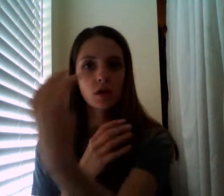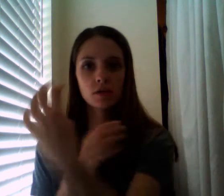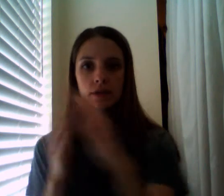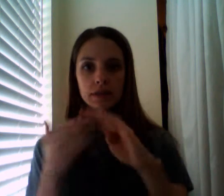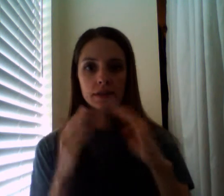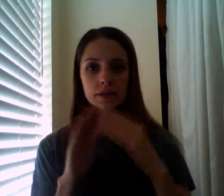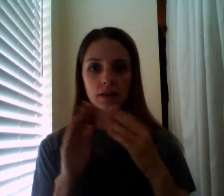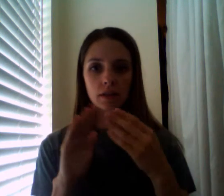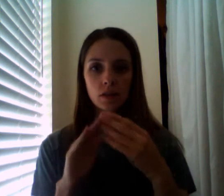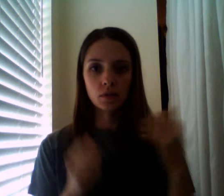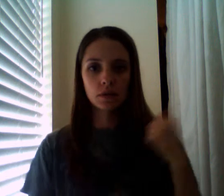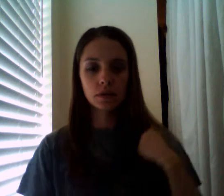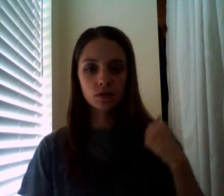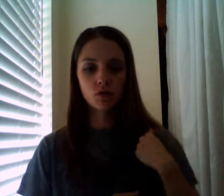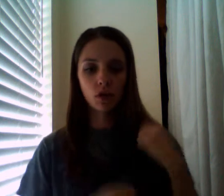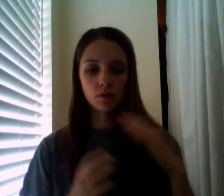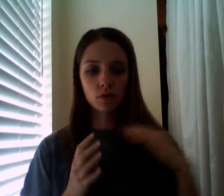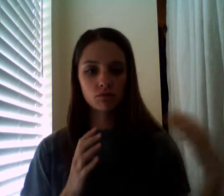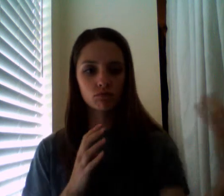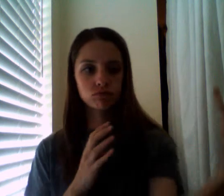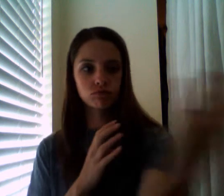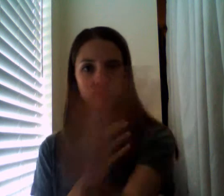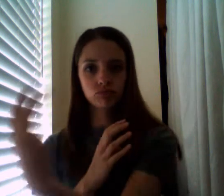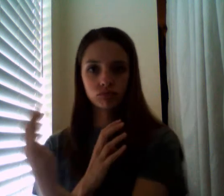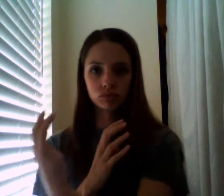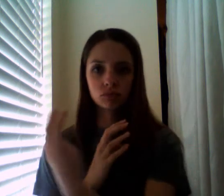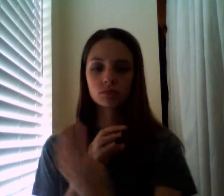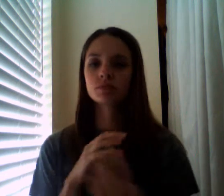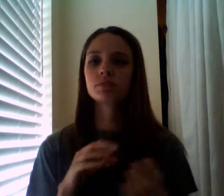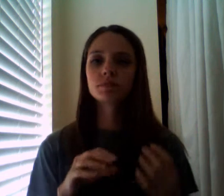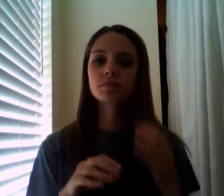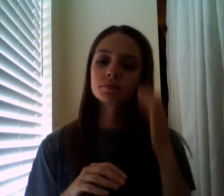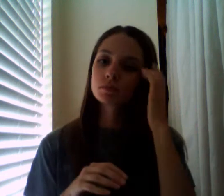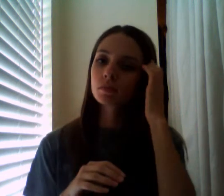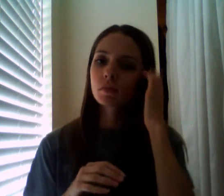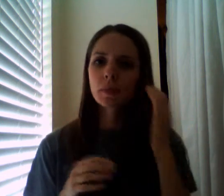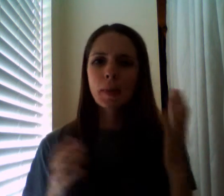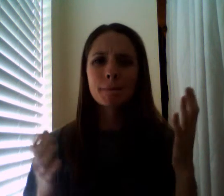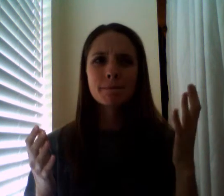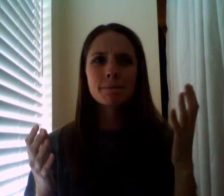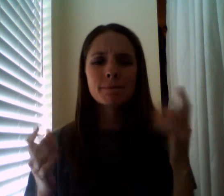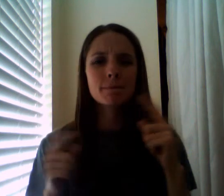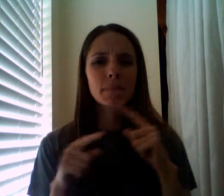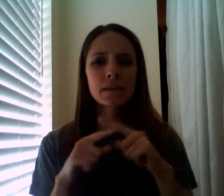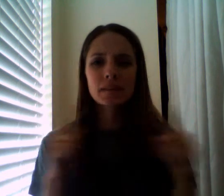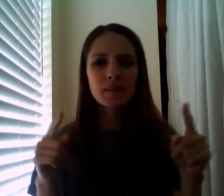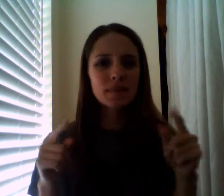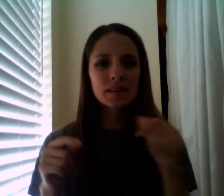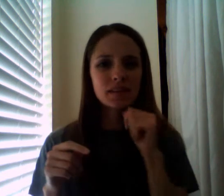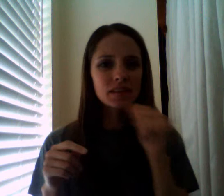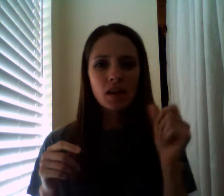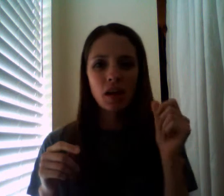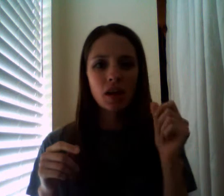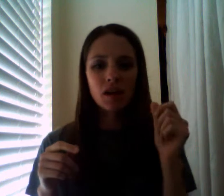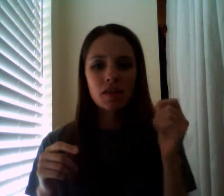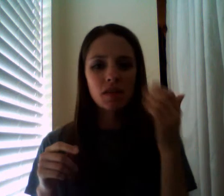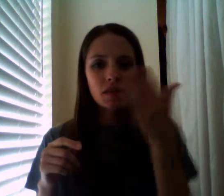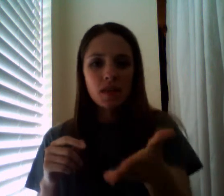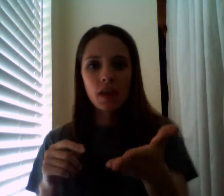let's just wait I'll let it off what's not there yet Brett the cannon so here's where Henry